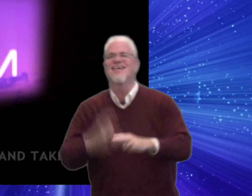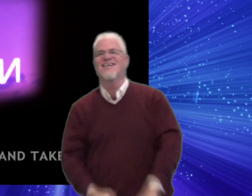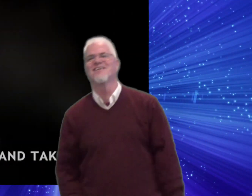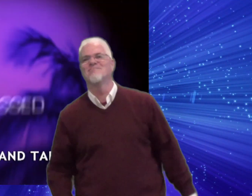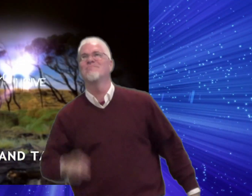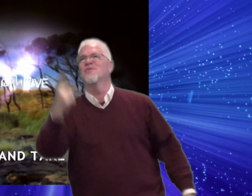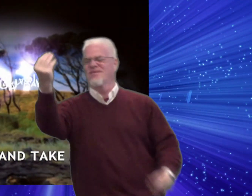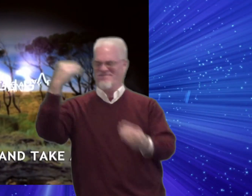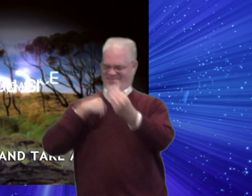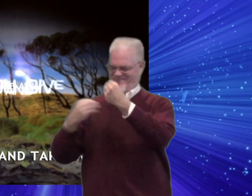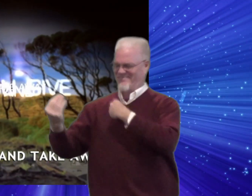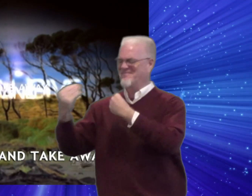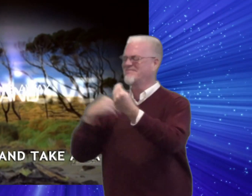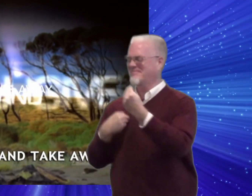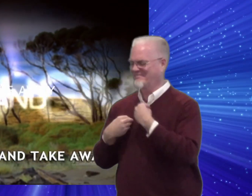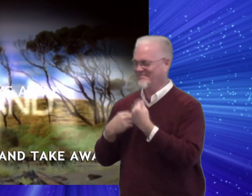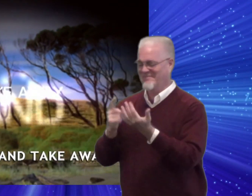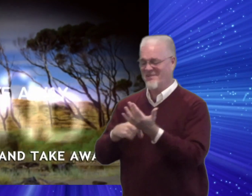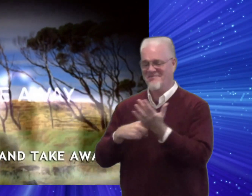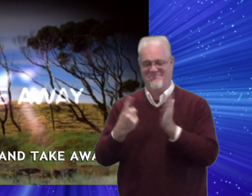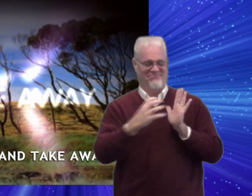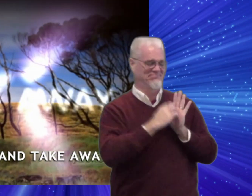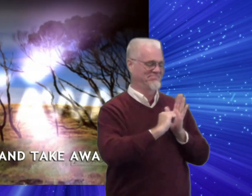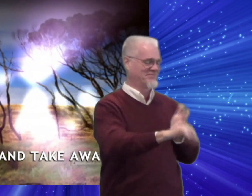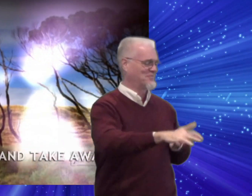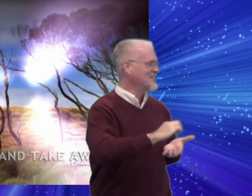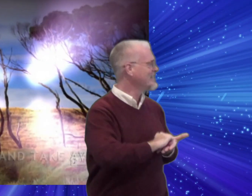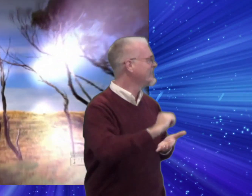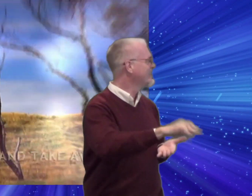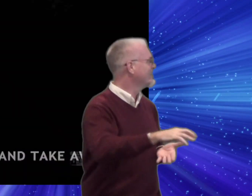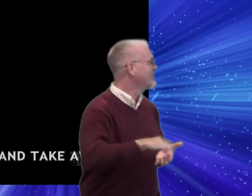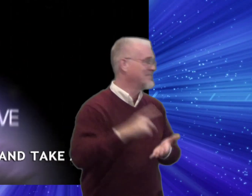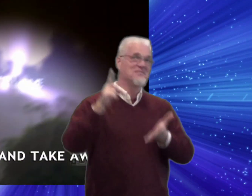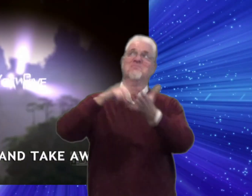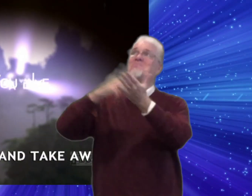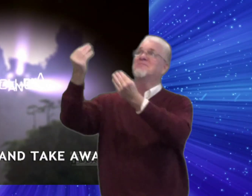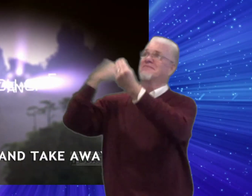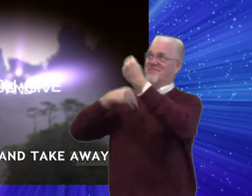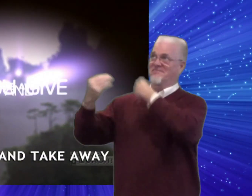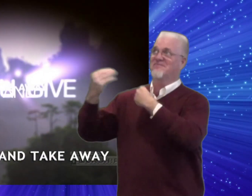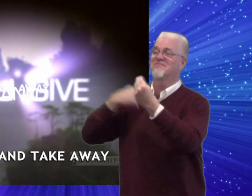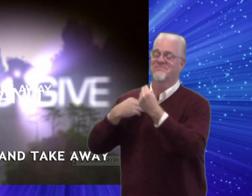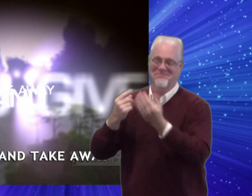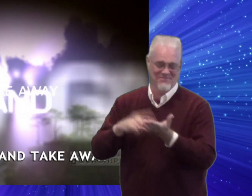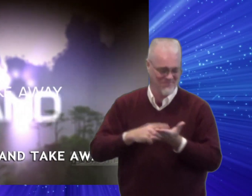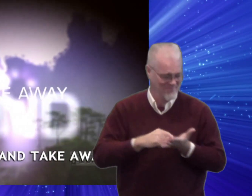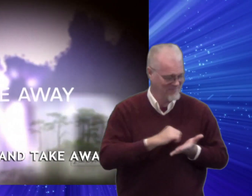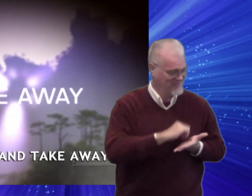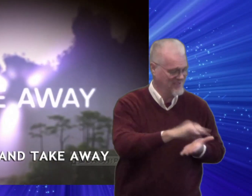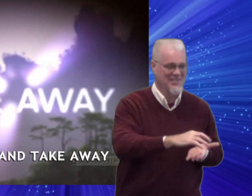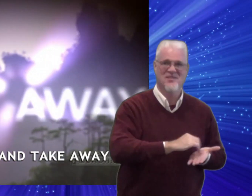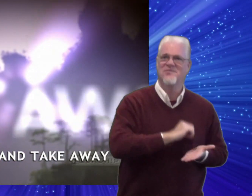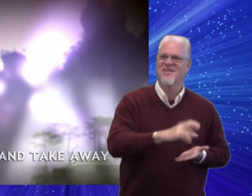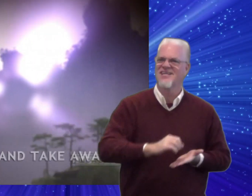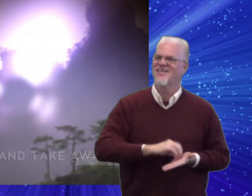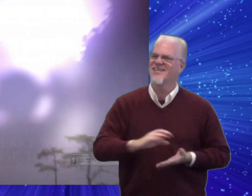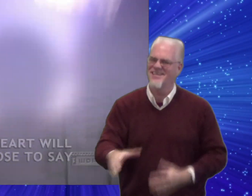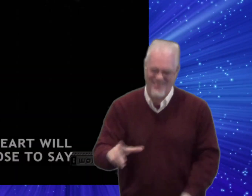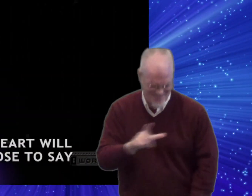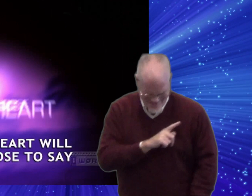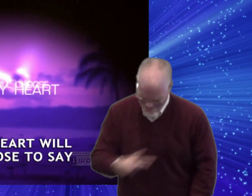You give and the sun's